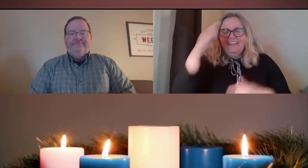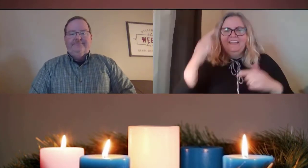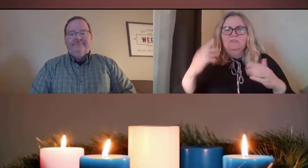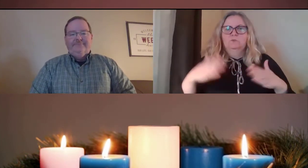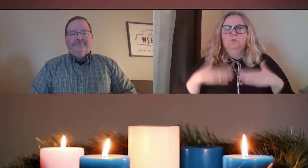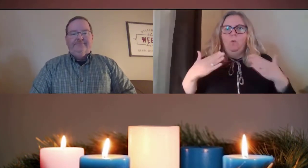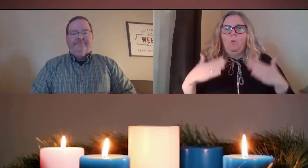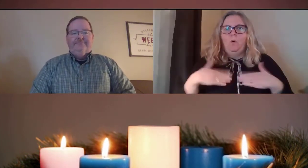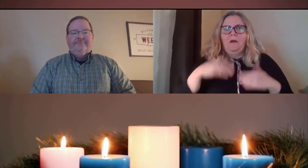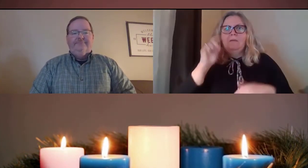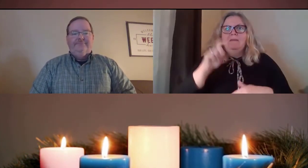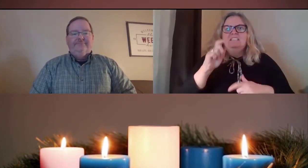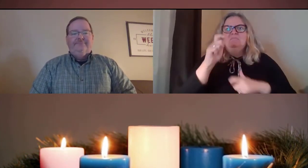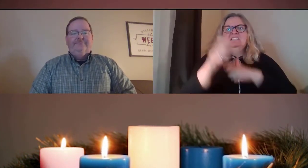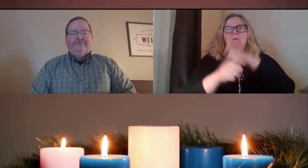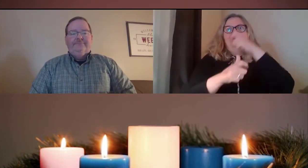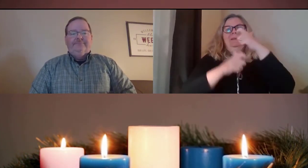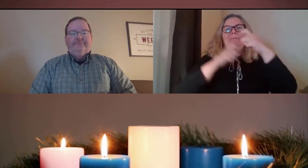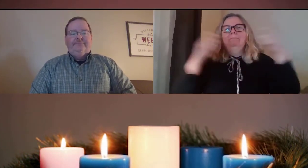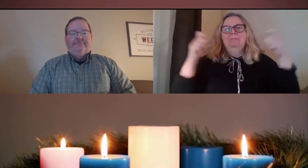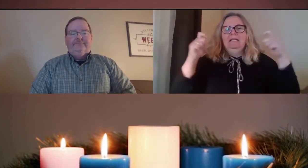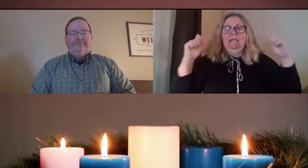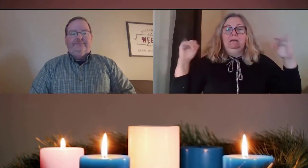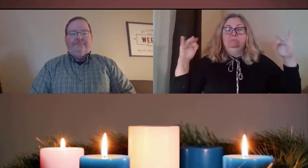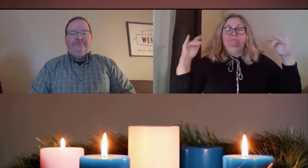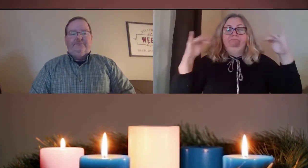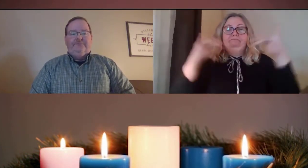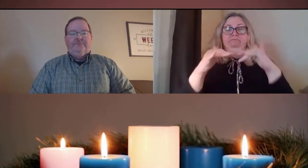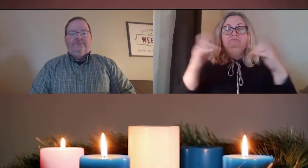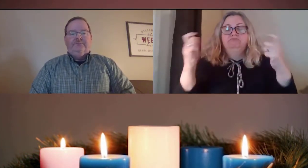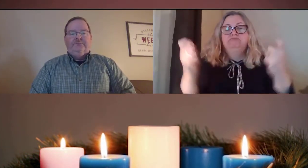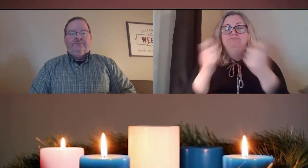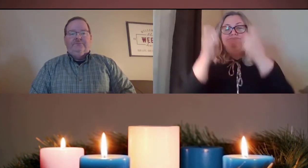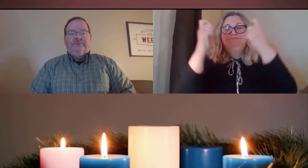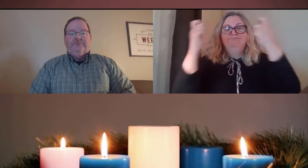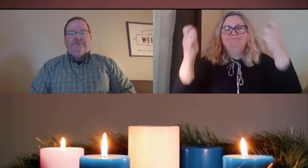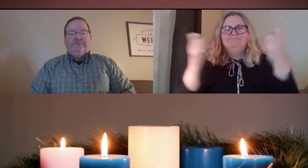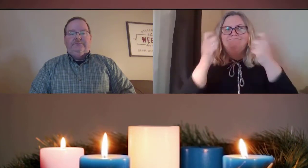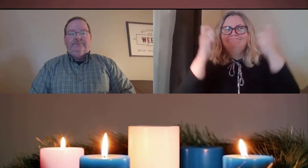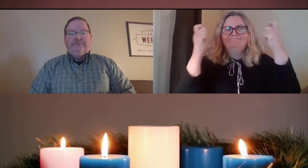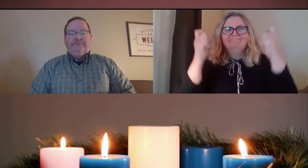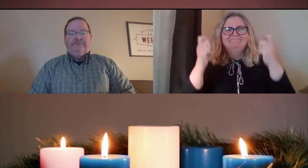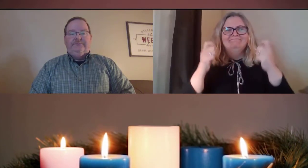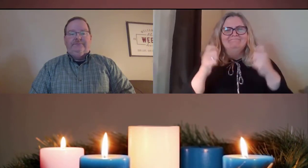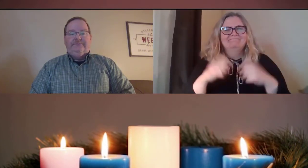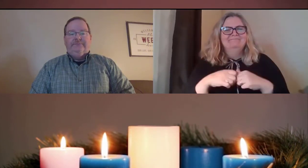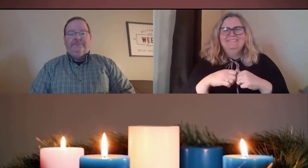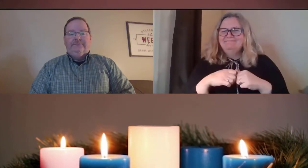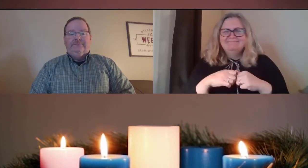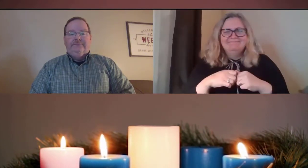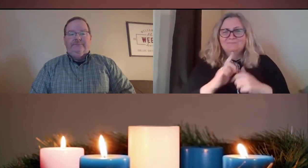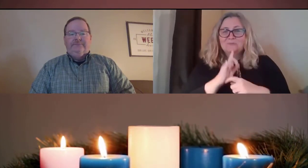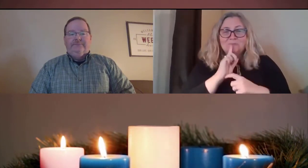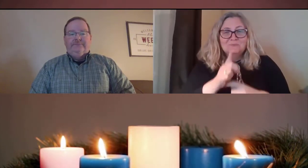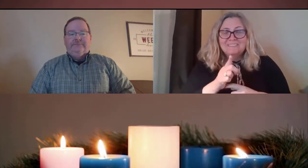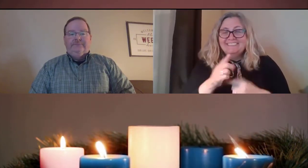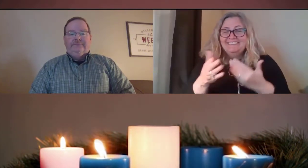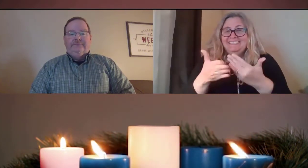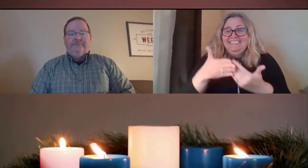You know, often we think of joy as something big, like a big gathering or celebration, something triumphant,